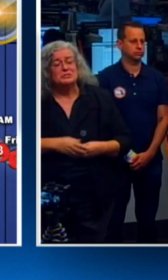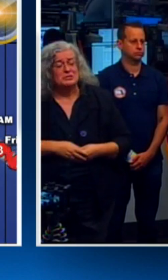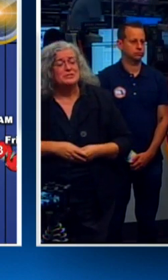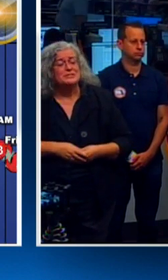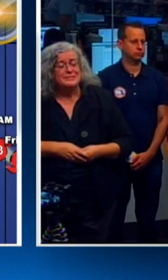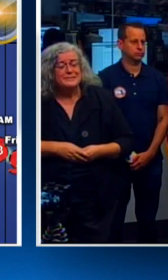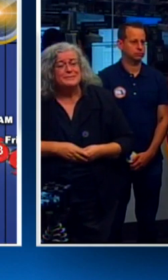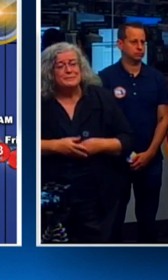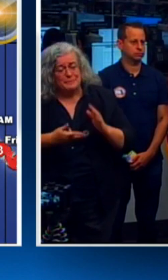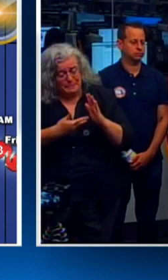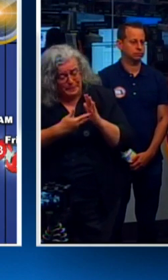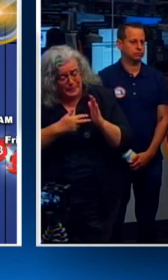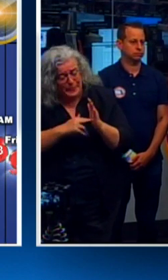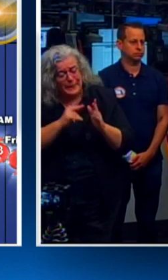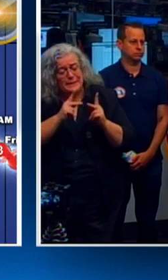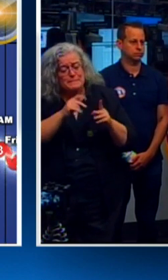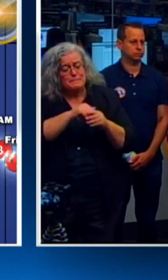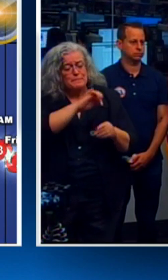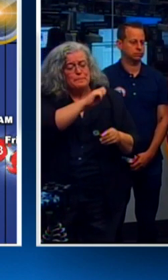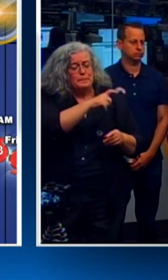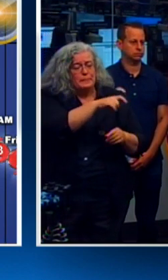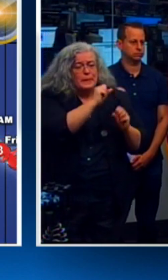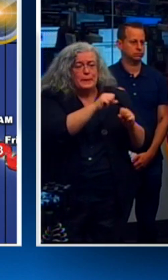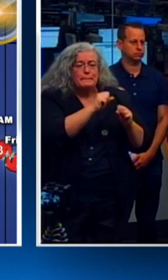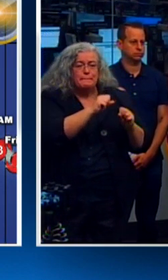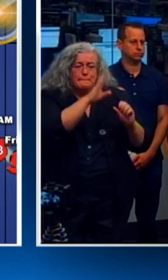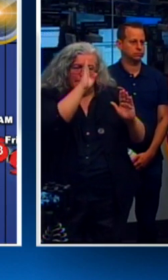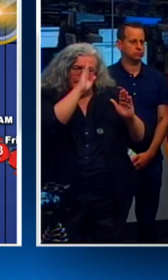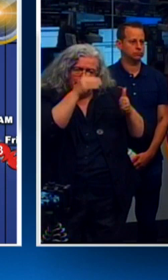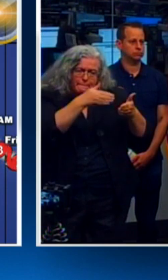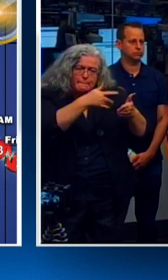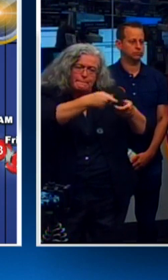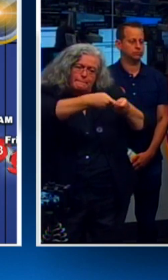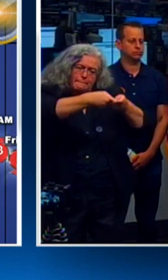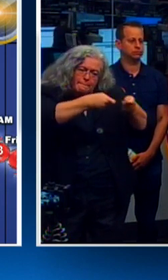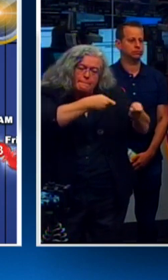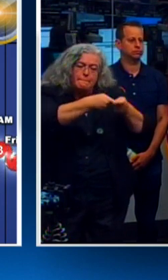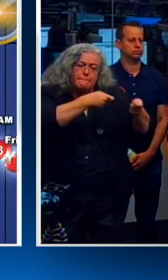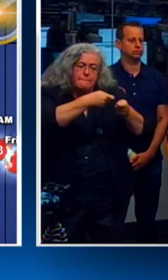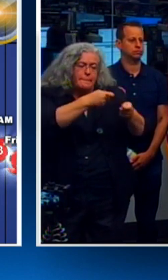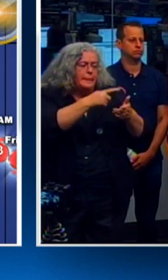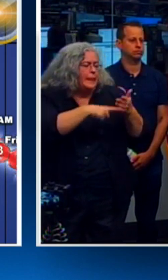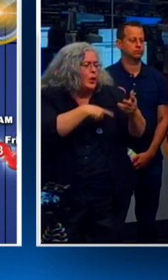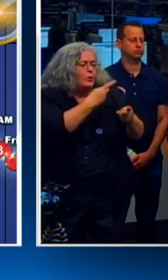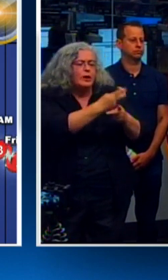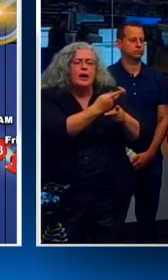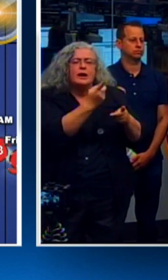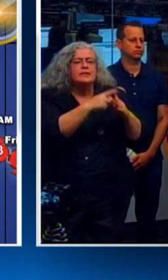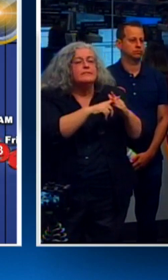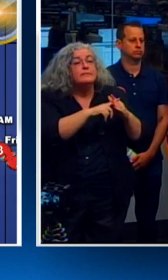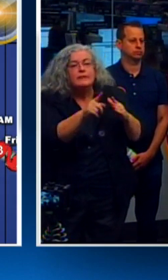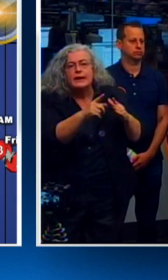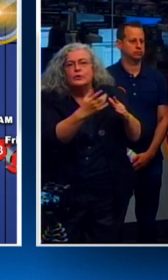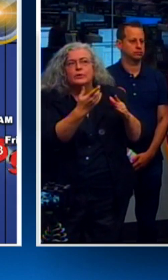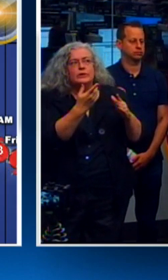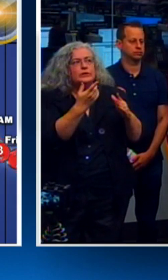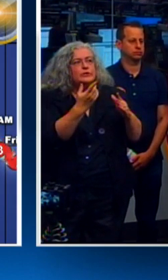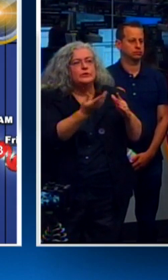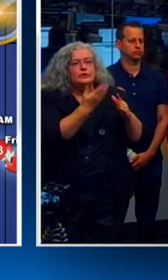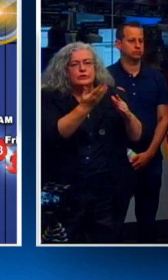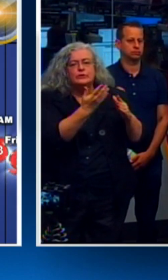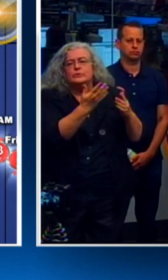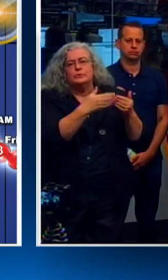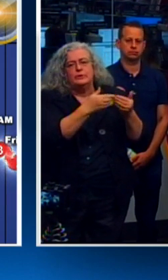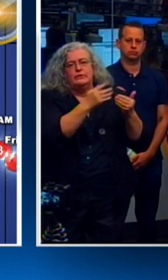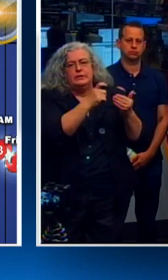easier for folks in Jacksonville to be able to manage whatever types of evacuations need to